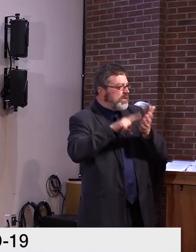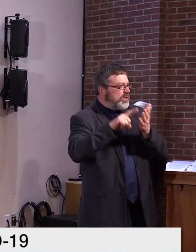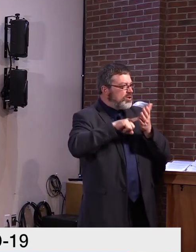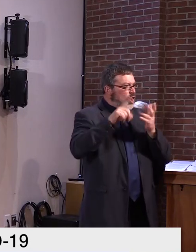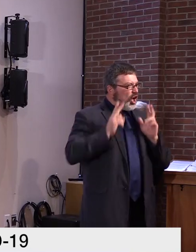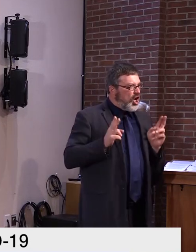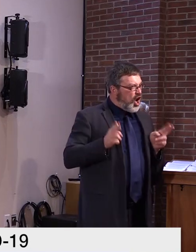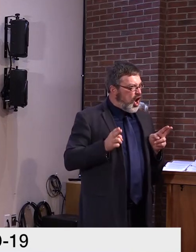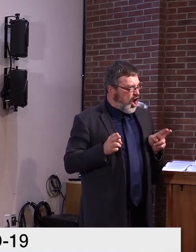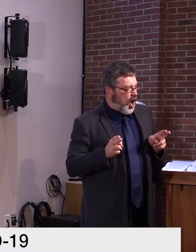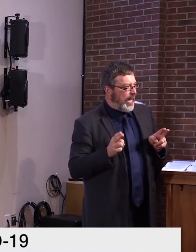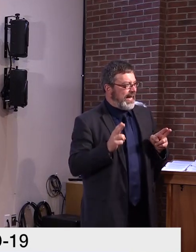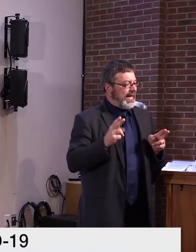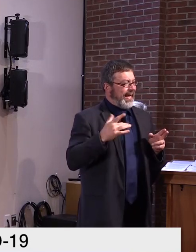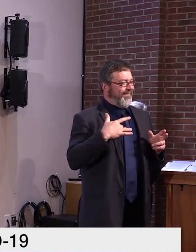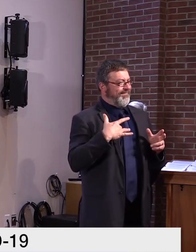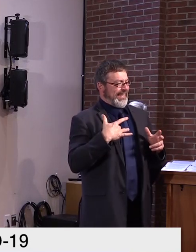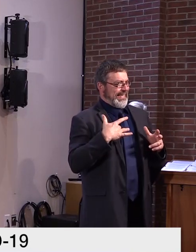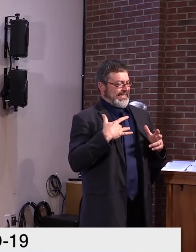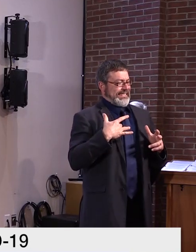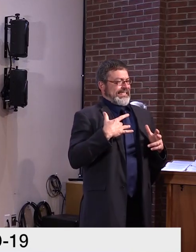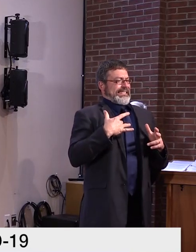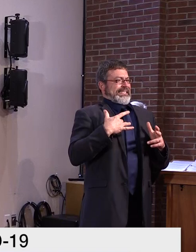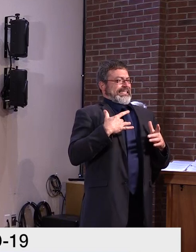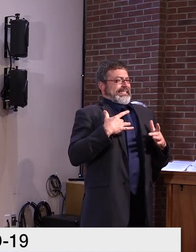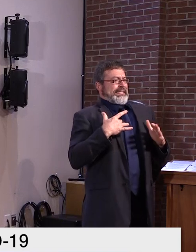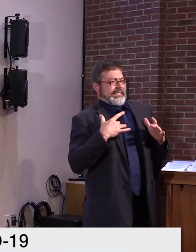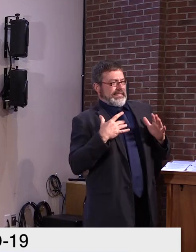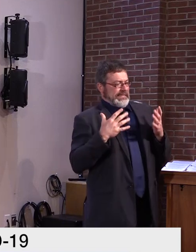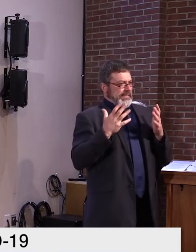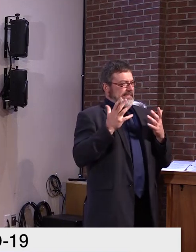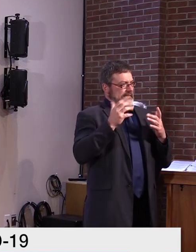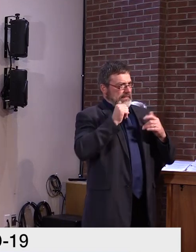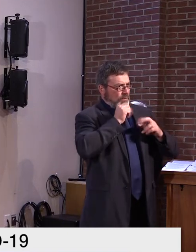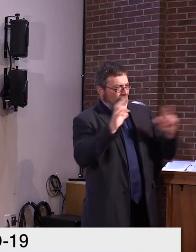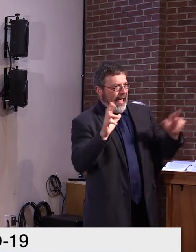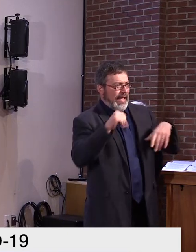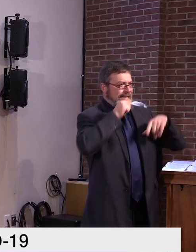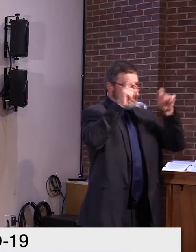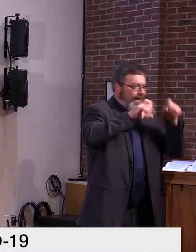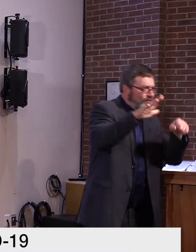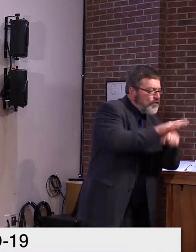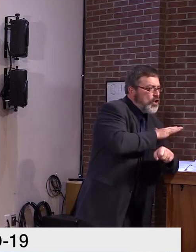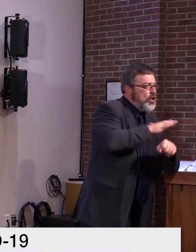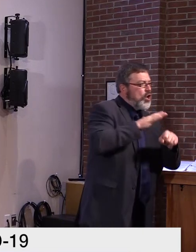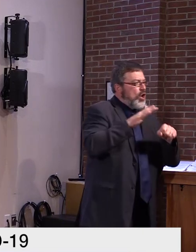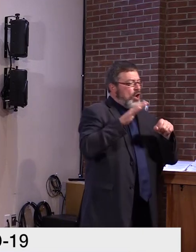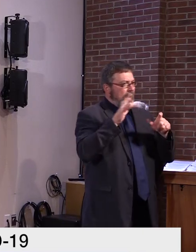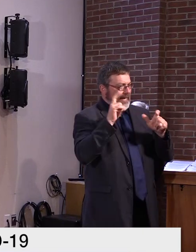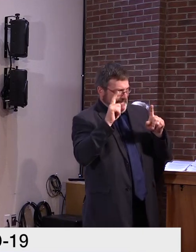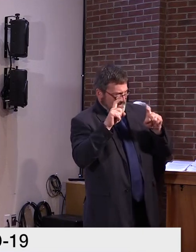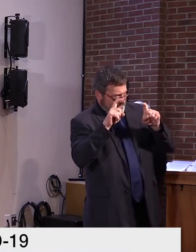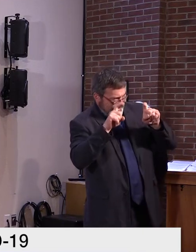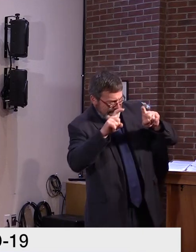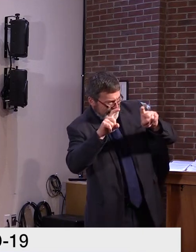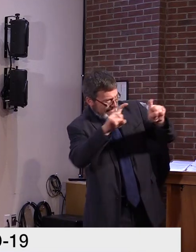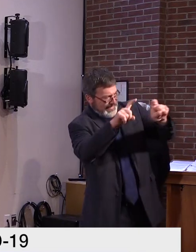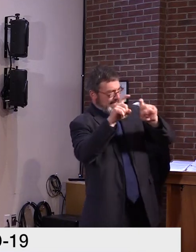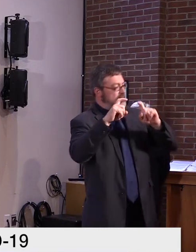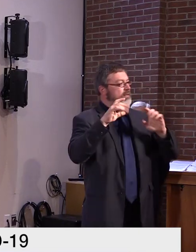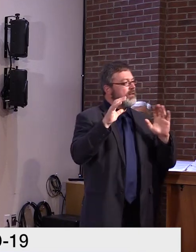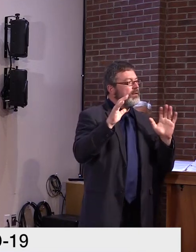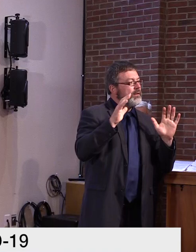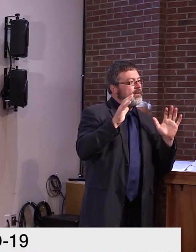vaccine before it's been properly tested. I want to make it quite clear that the Vermont Health